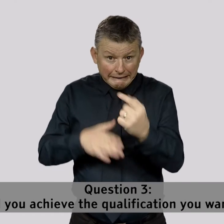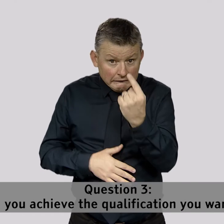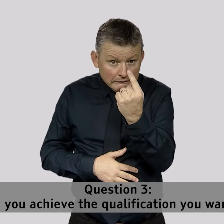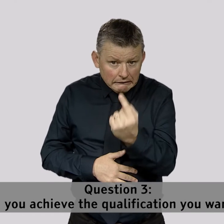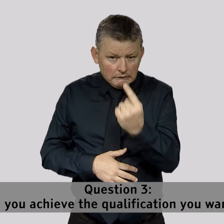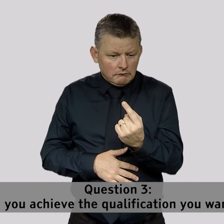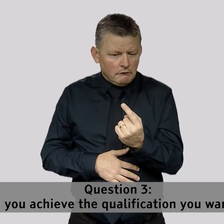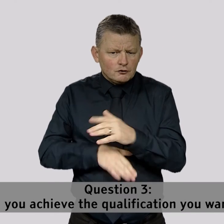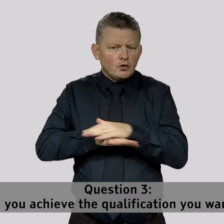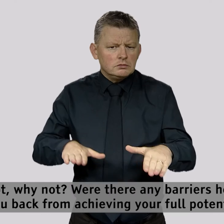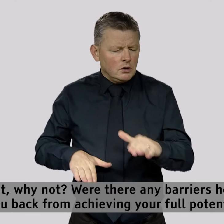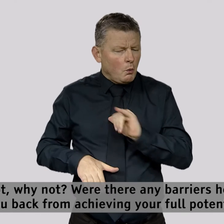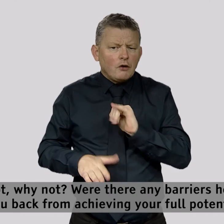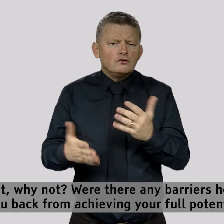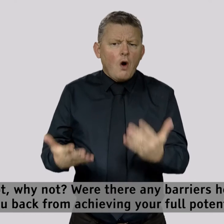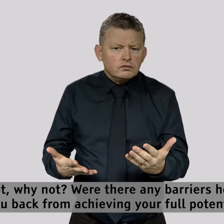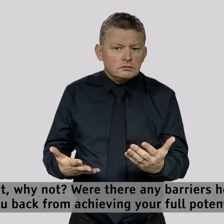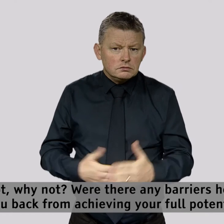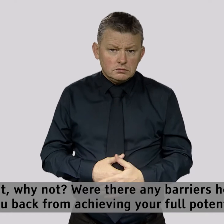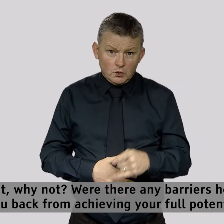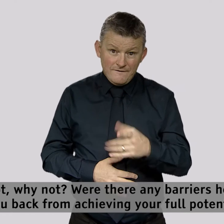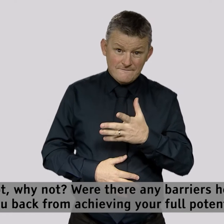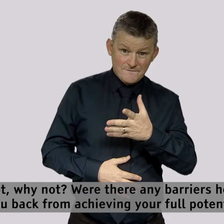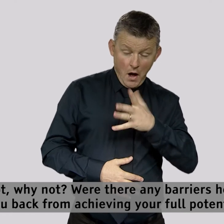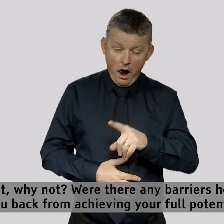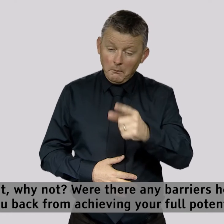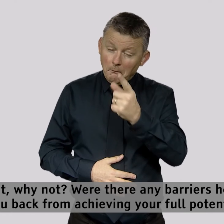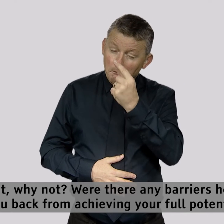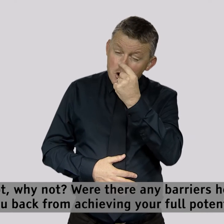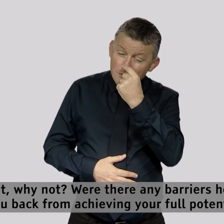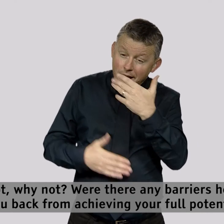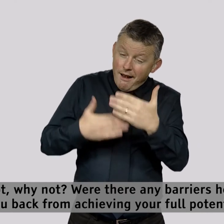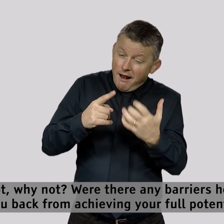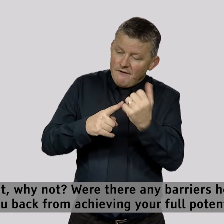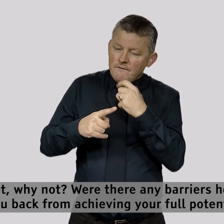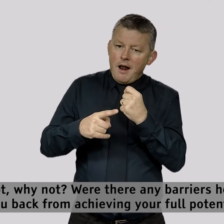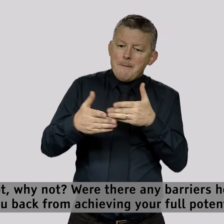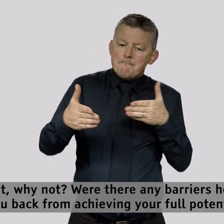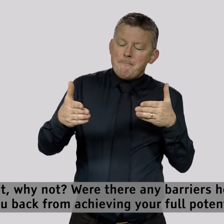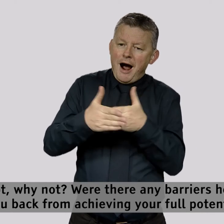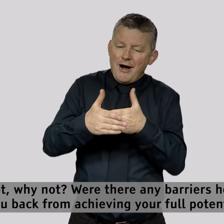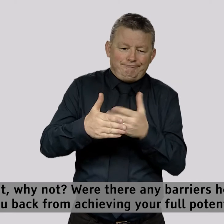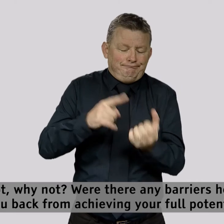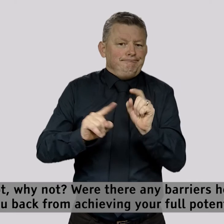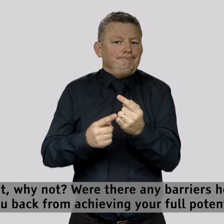you wanted? If not, why not? Were there any barriers holding you back from achieving your full potential?